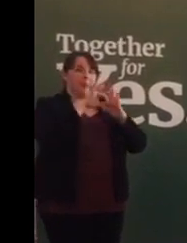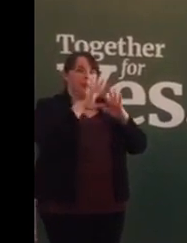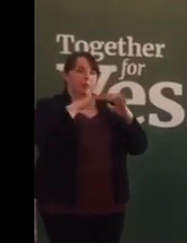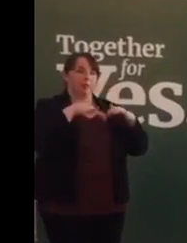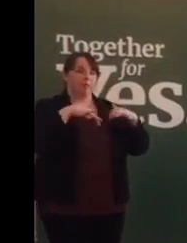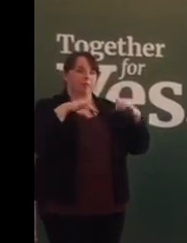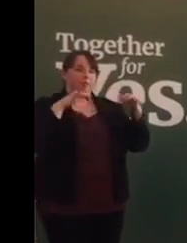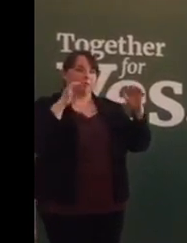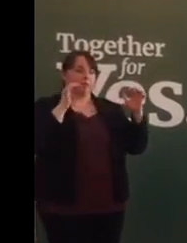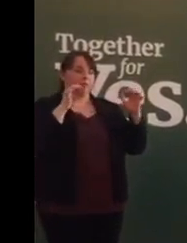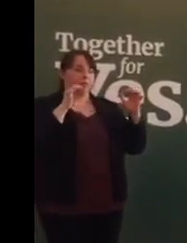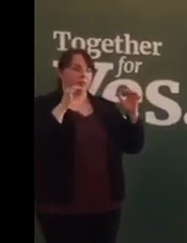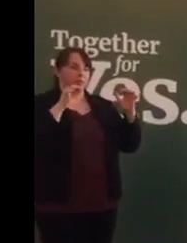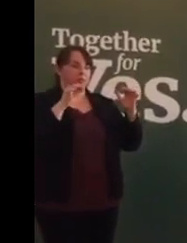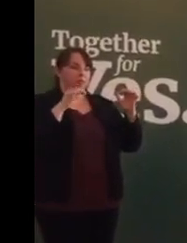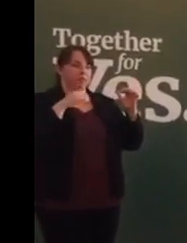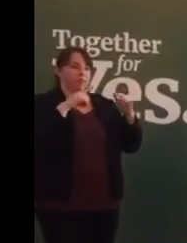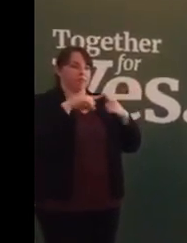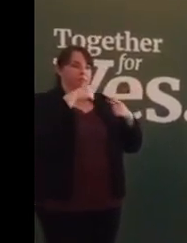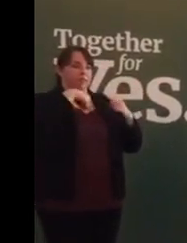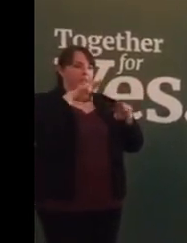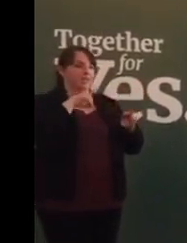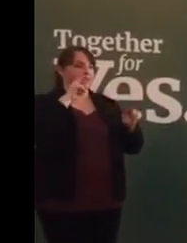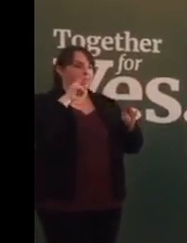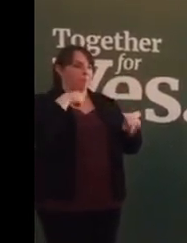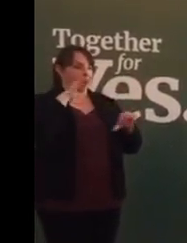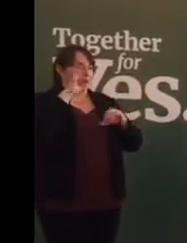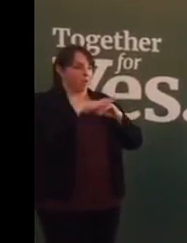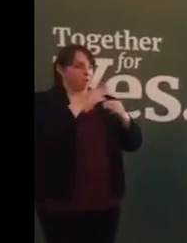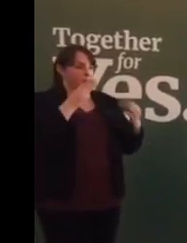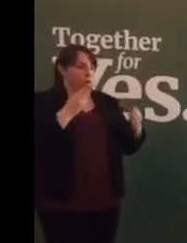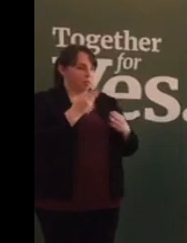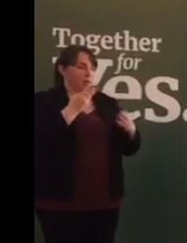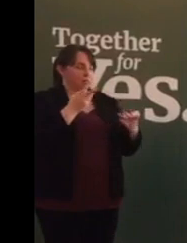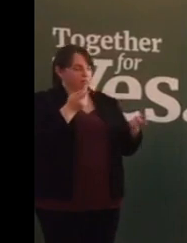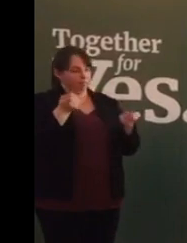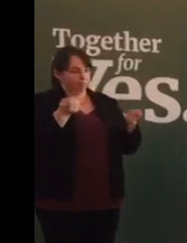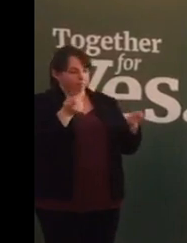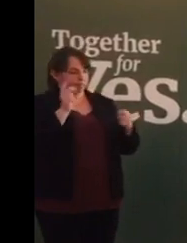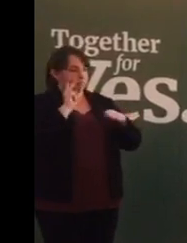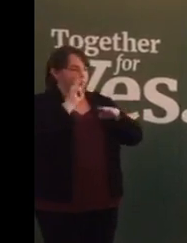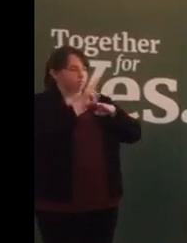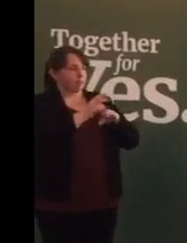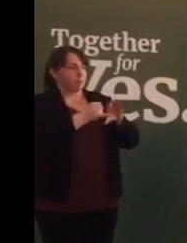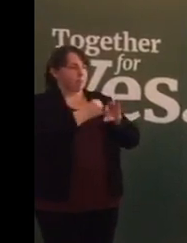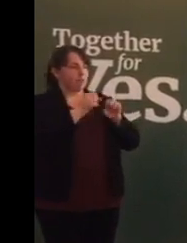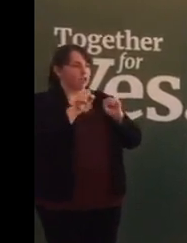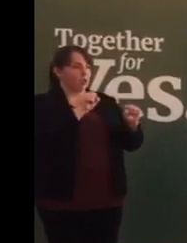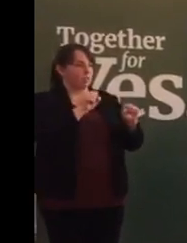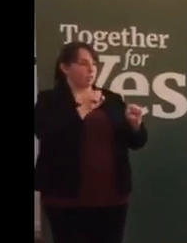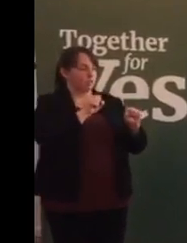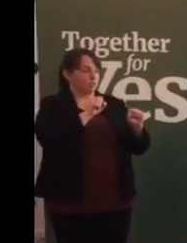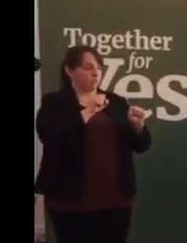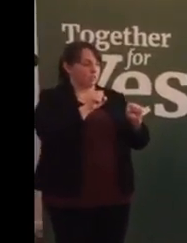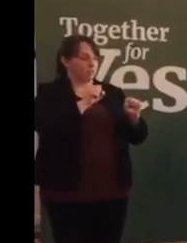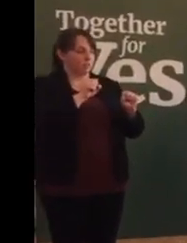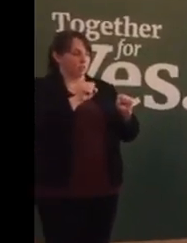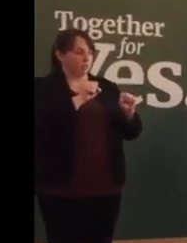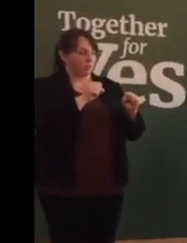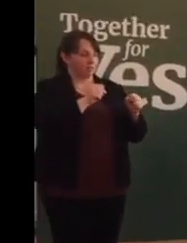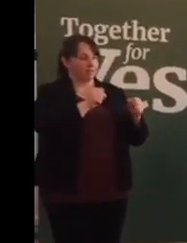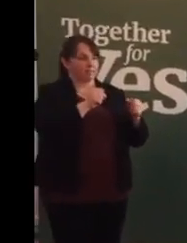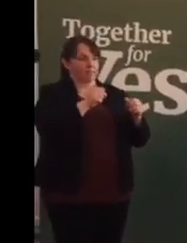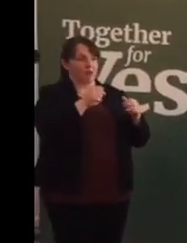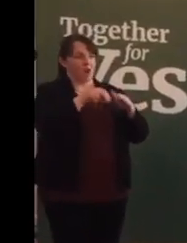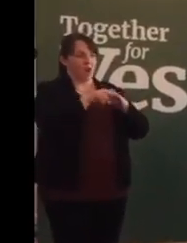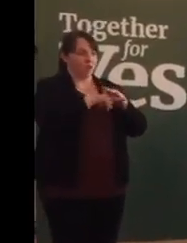we are seeking a properly regulated medical service governed by legislation. It has